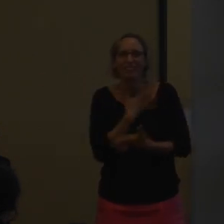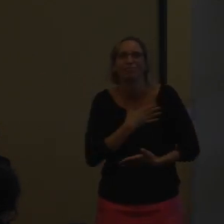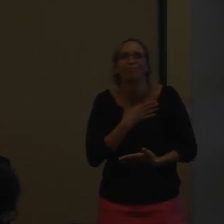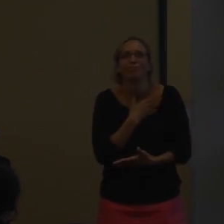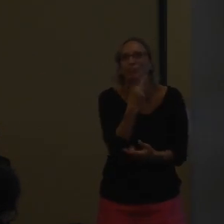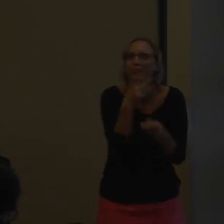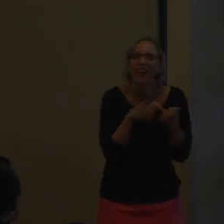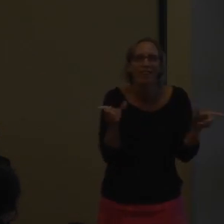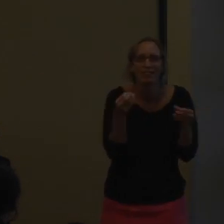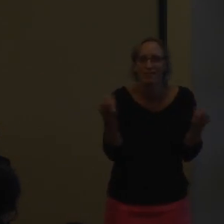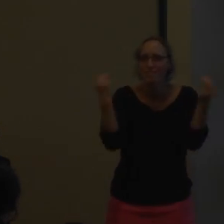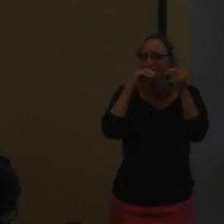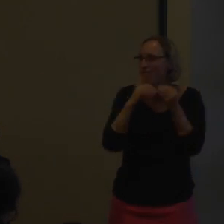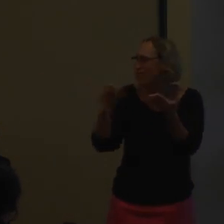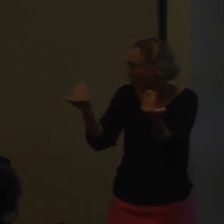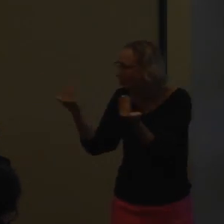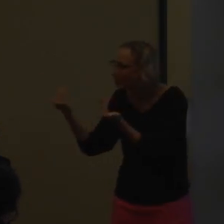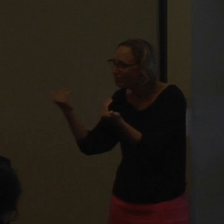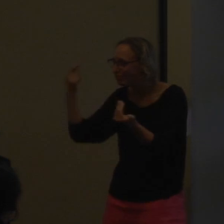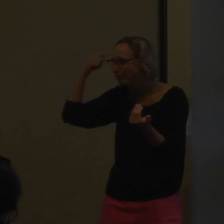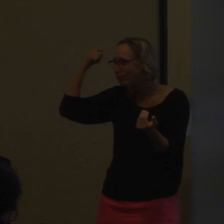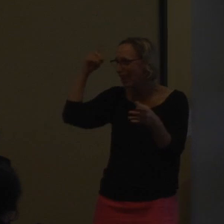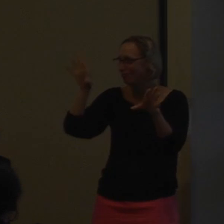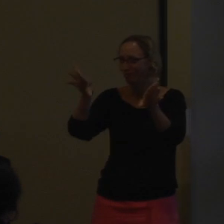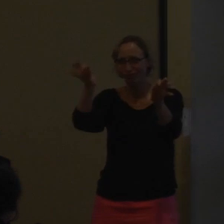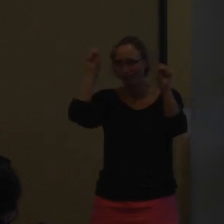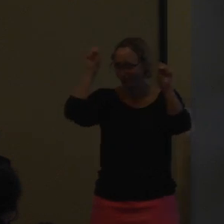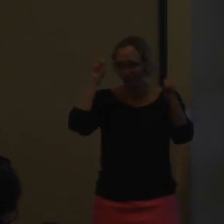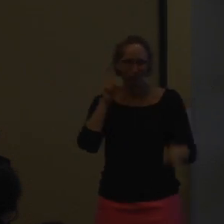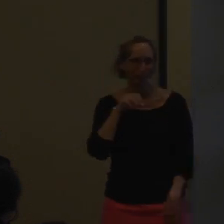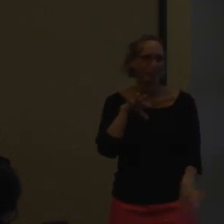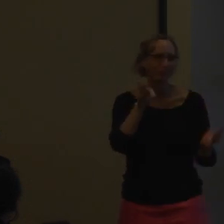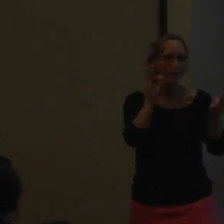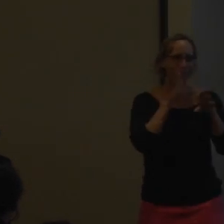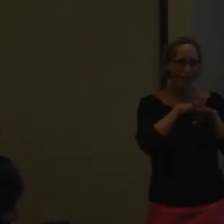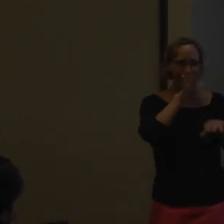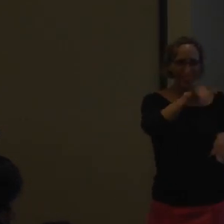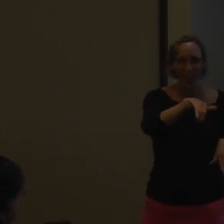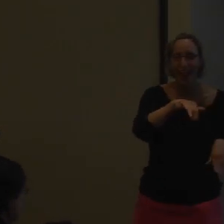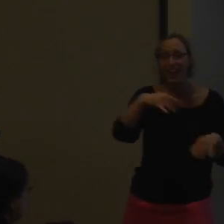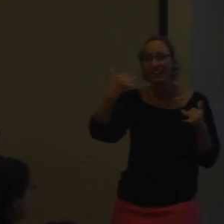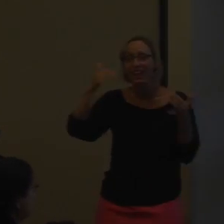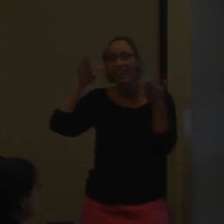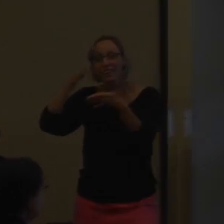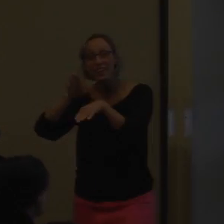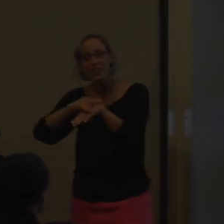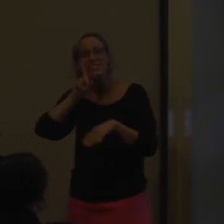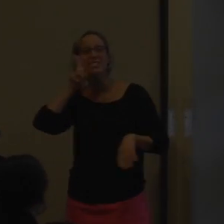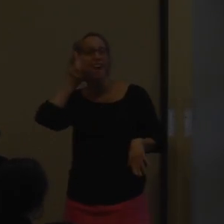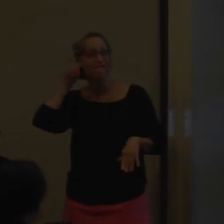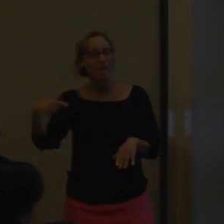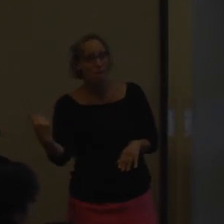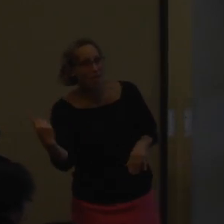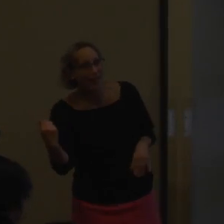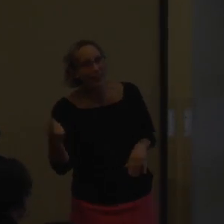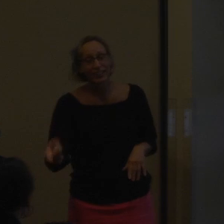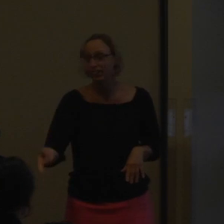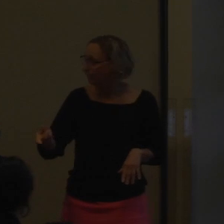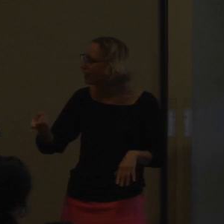want more. They love learning more than one language. The brain just acquires so much at that age. Now, when